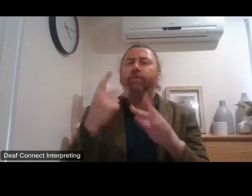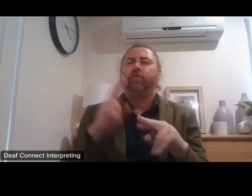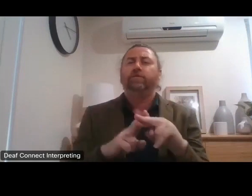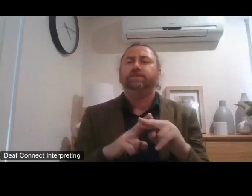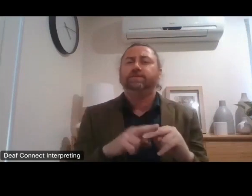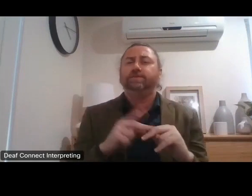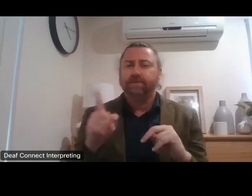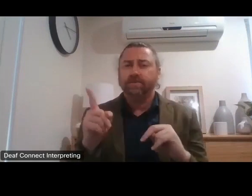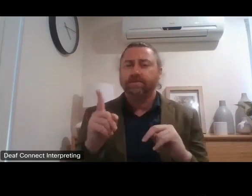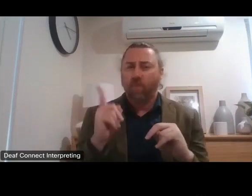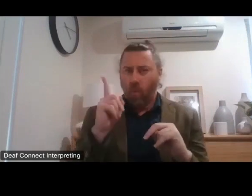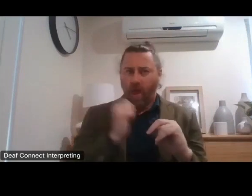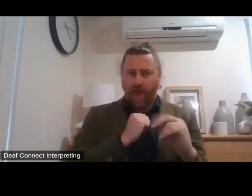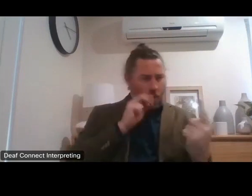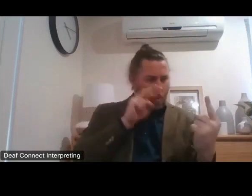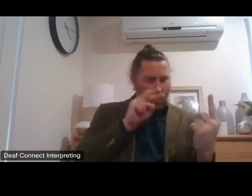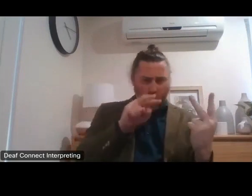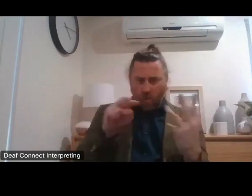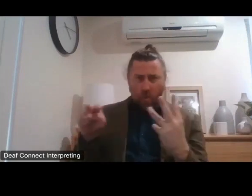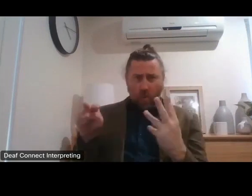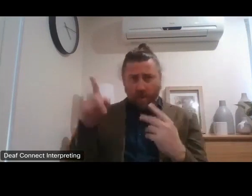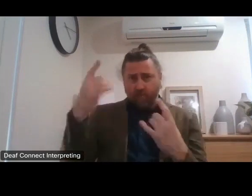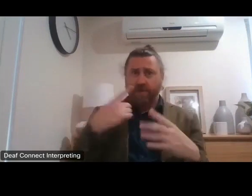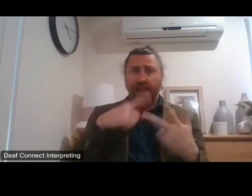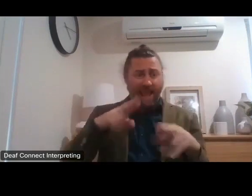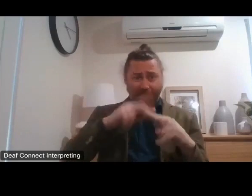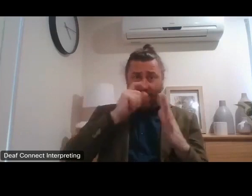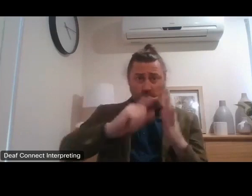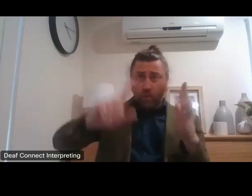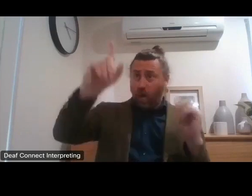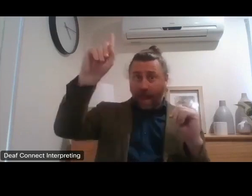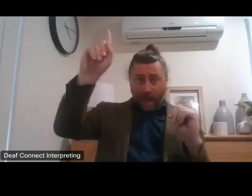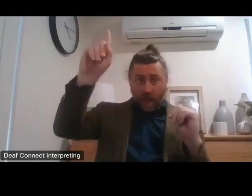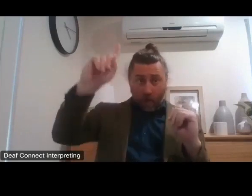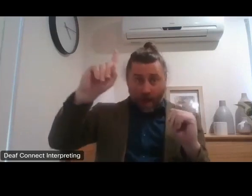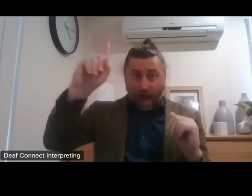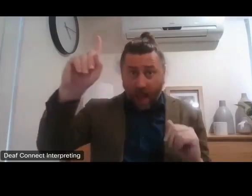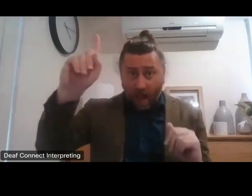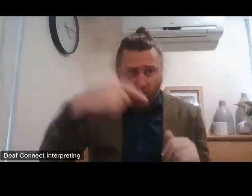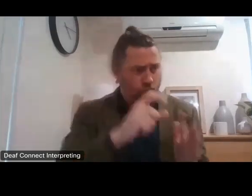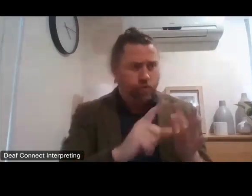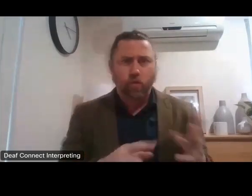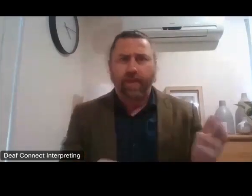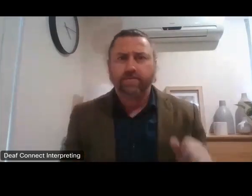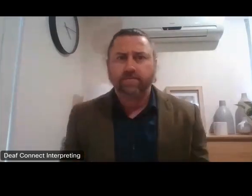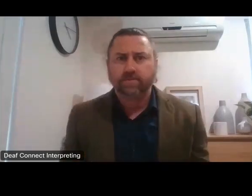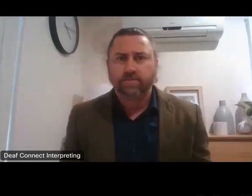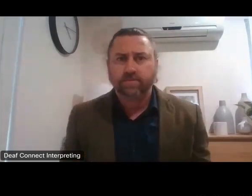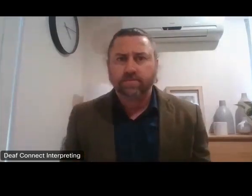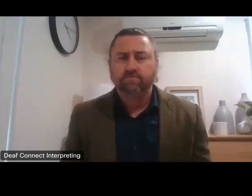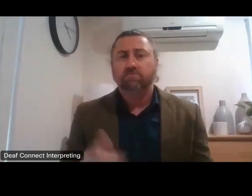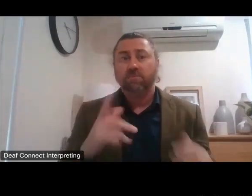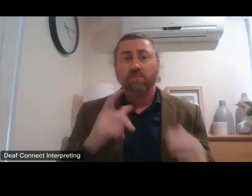you know that could be done sort of now well then we'll say you know and if if disability ministers